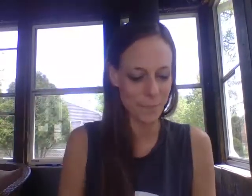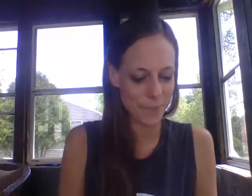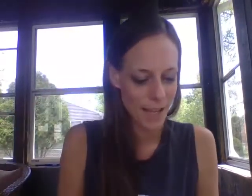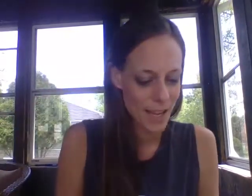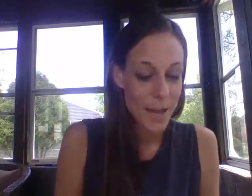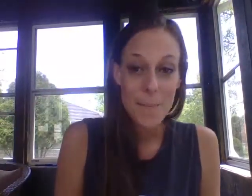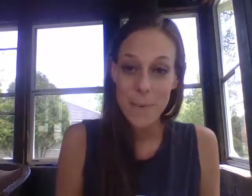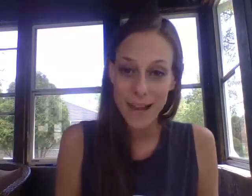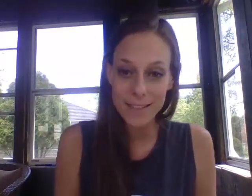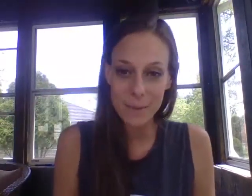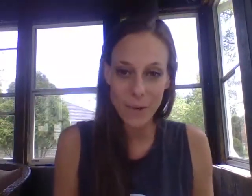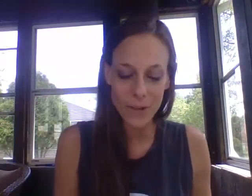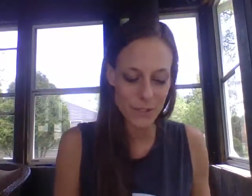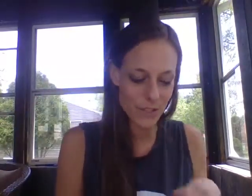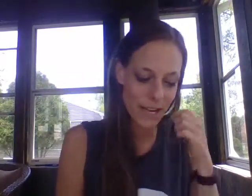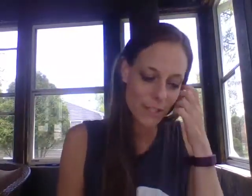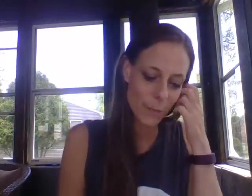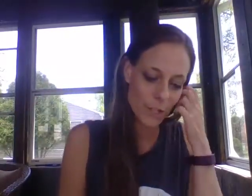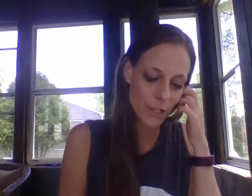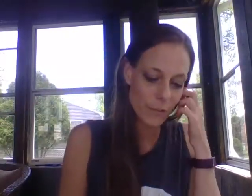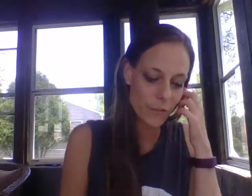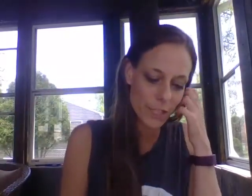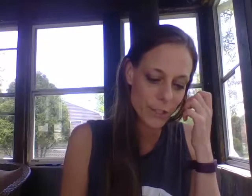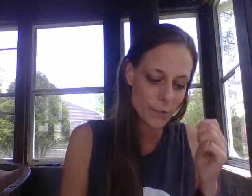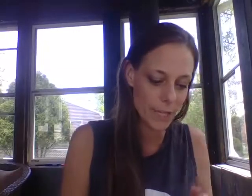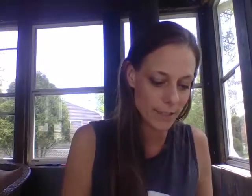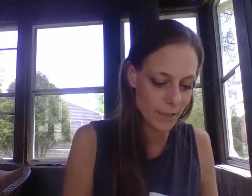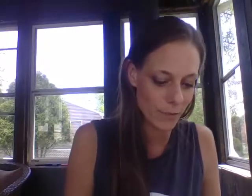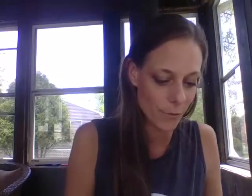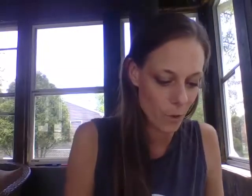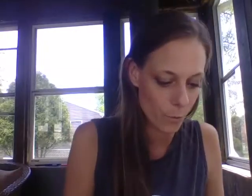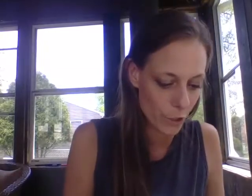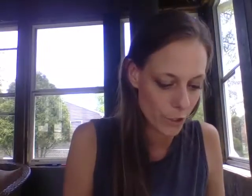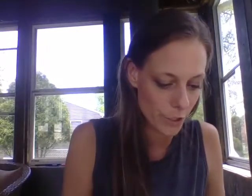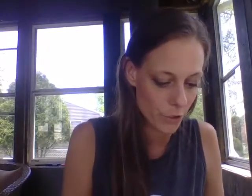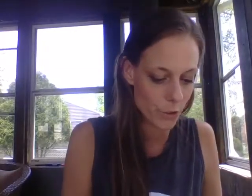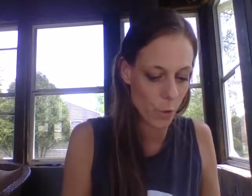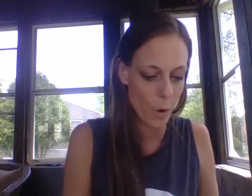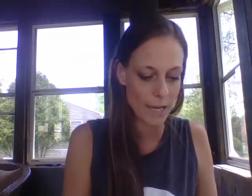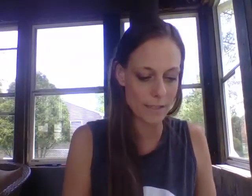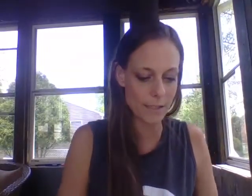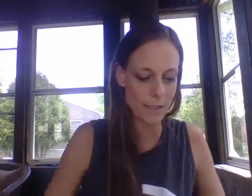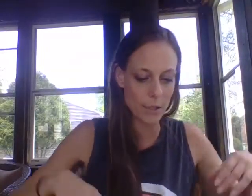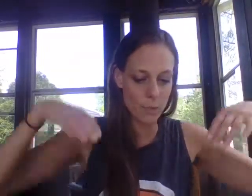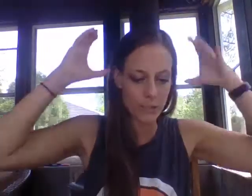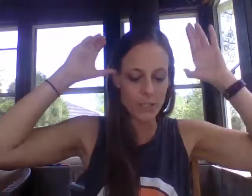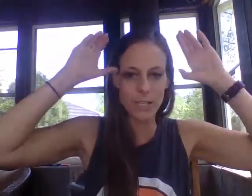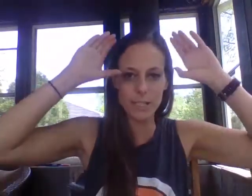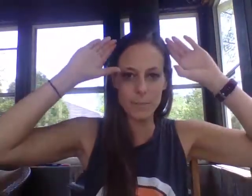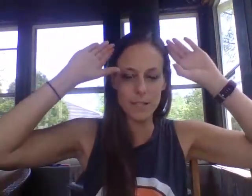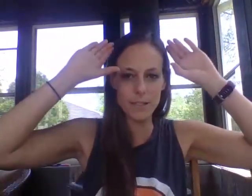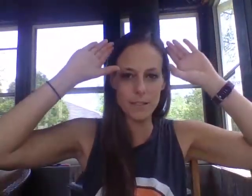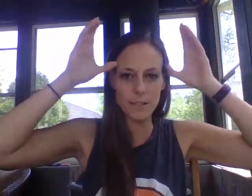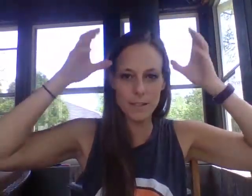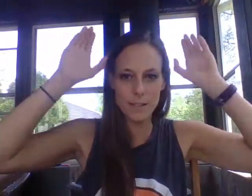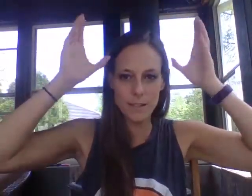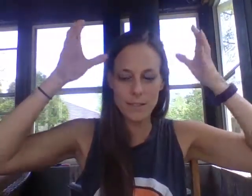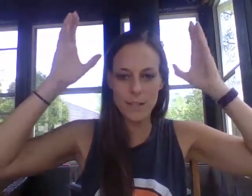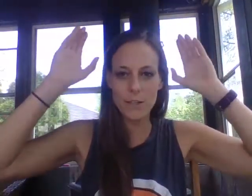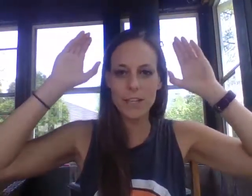basketball is our next one you're gonna flick your wrists forward twice so you put your hands up here think like